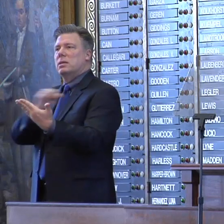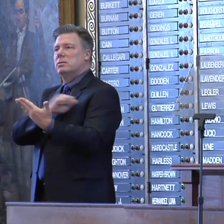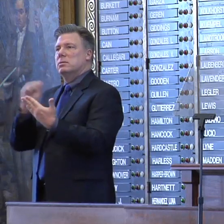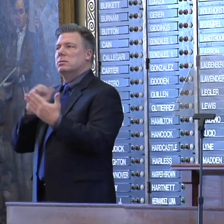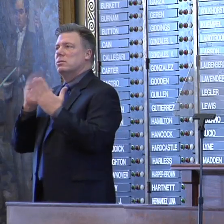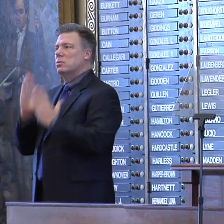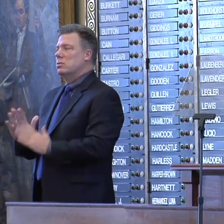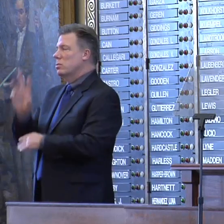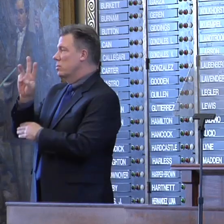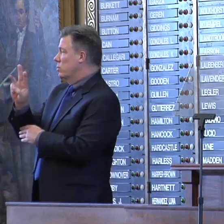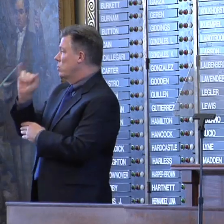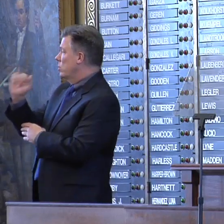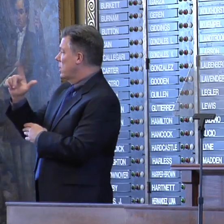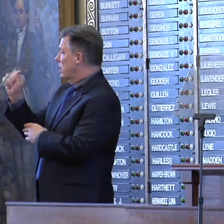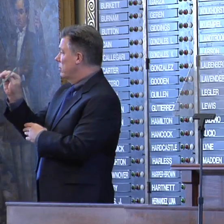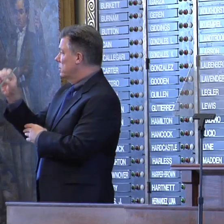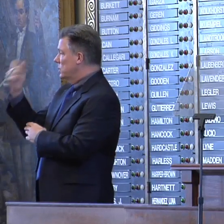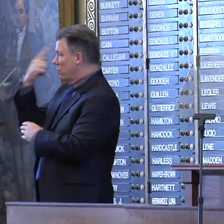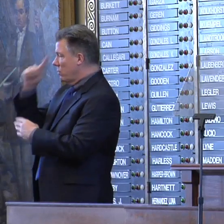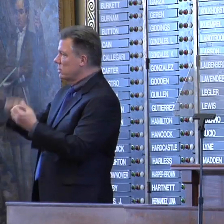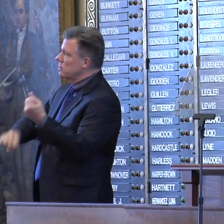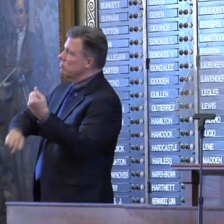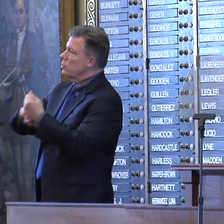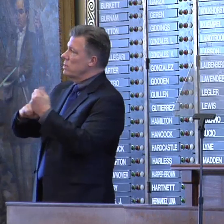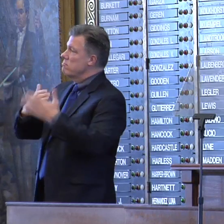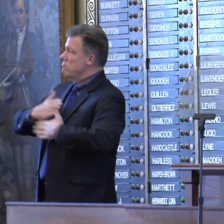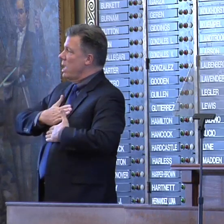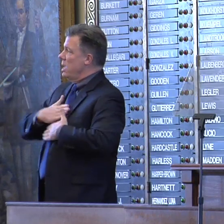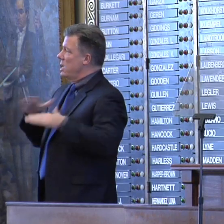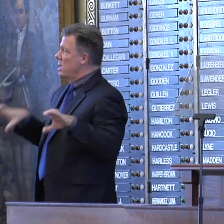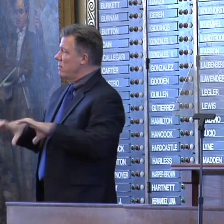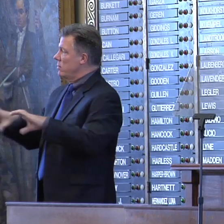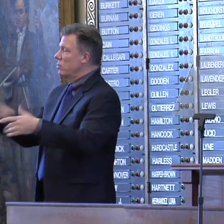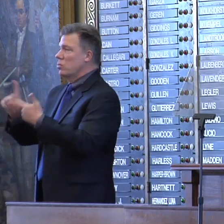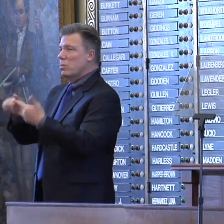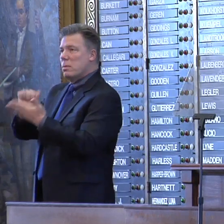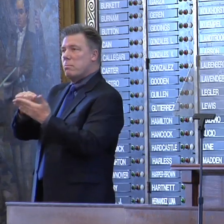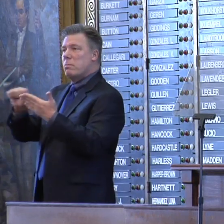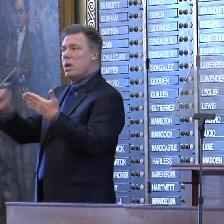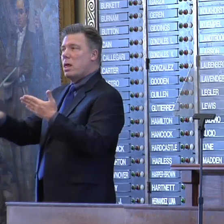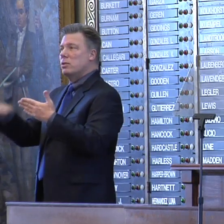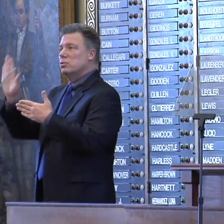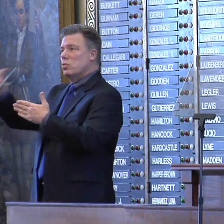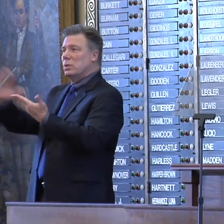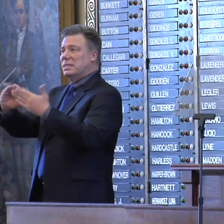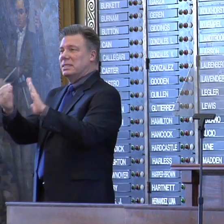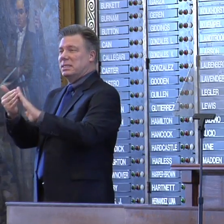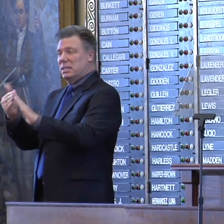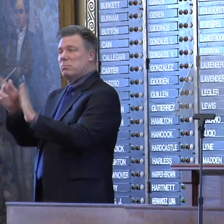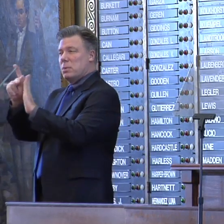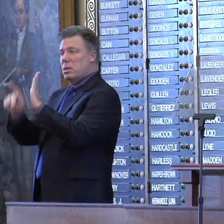Solomon for supporting my efforts to abolish sanctuary city policies that restrict police